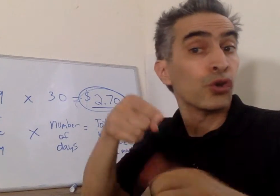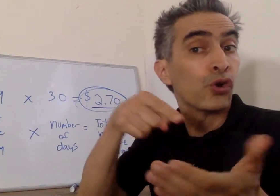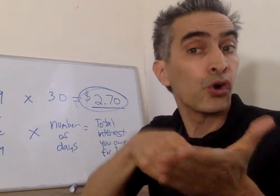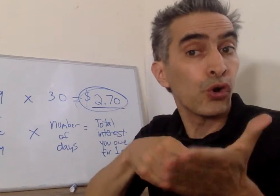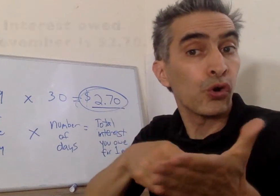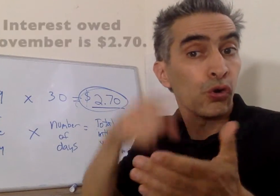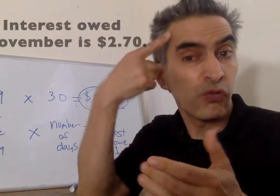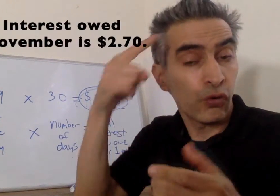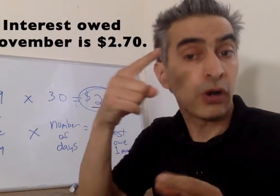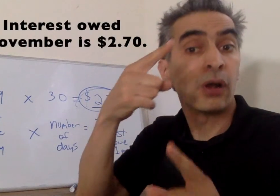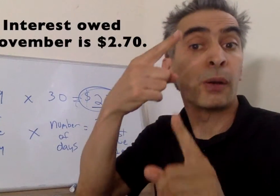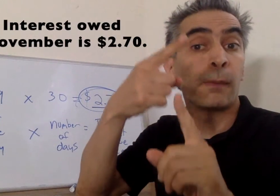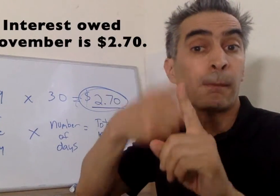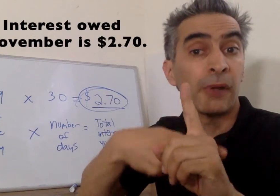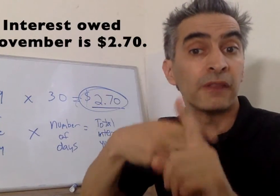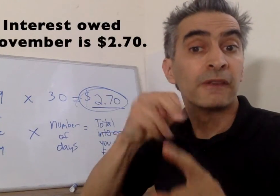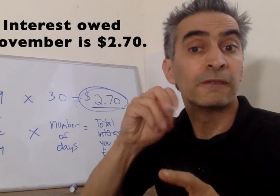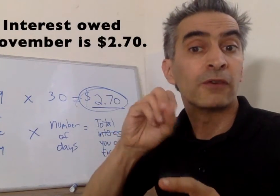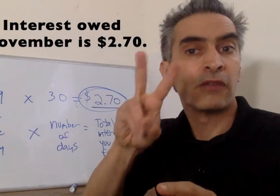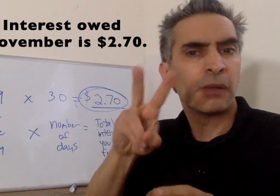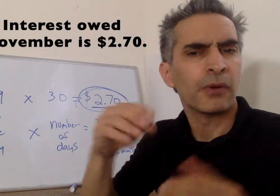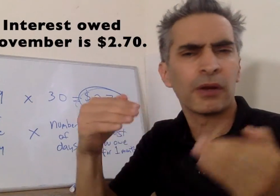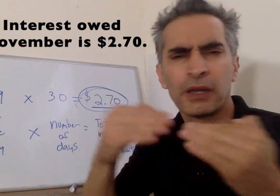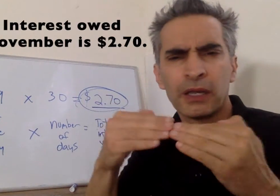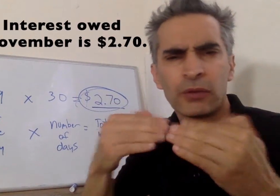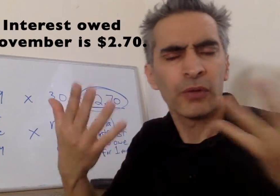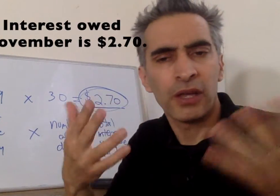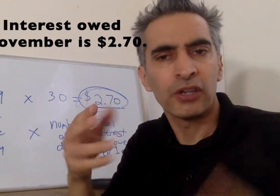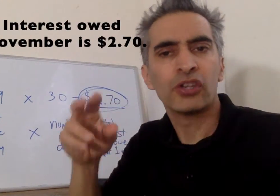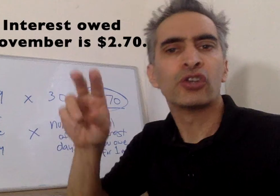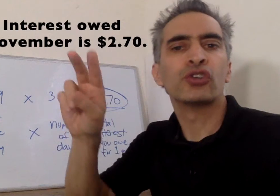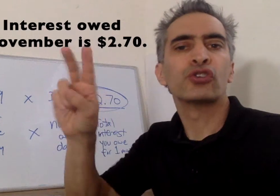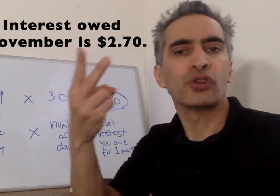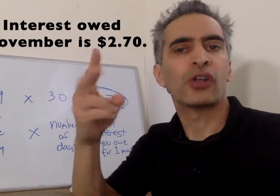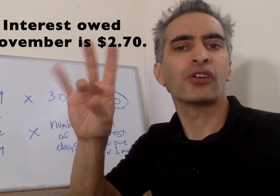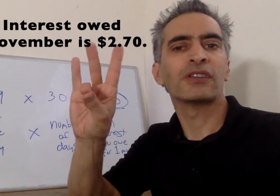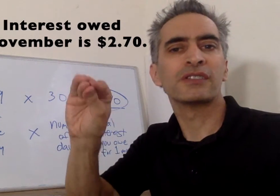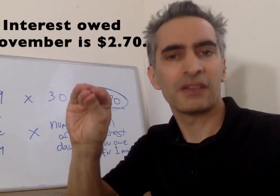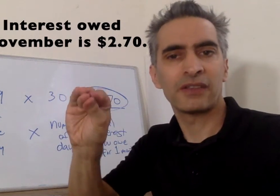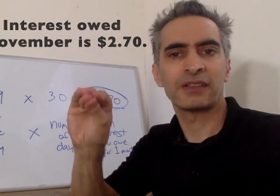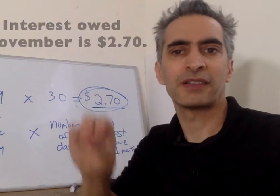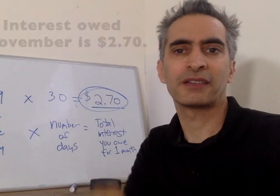Total interest owed for the month of November is $2.70.